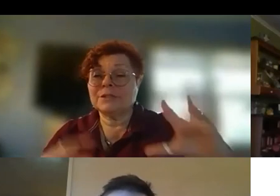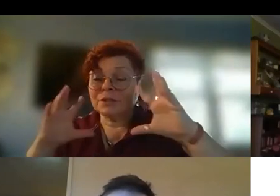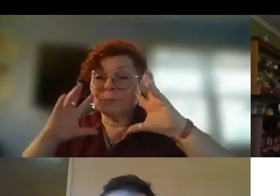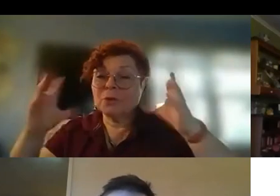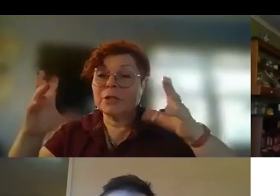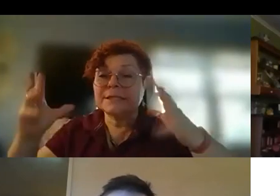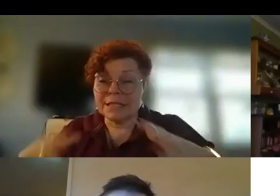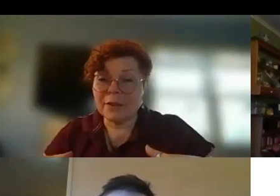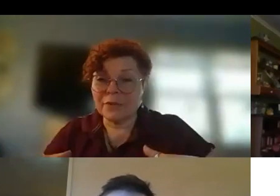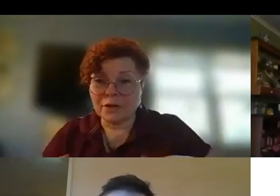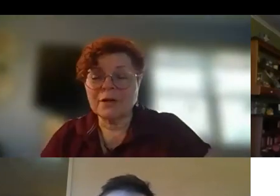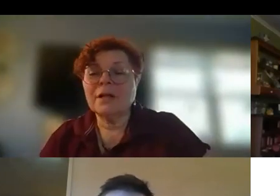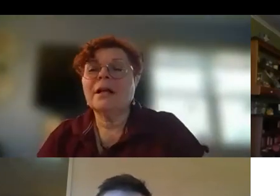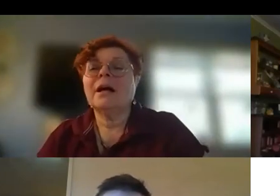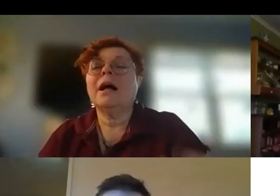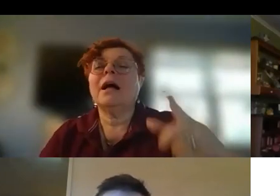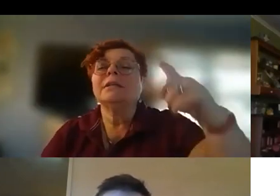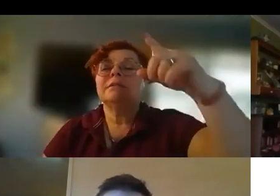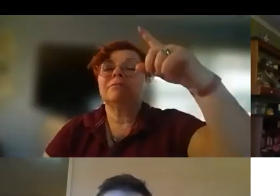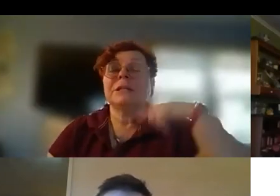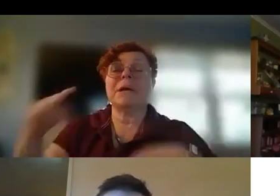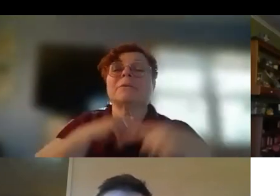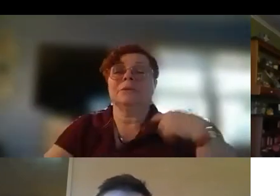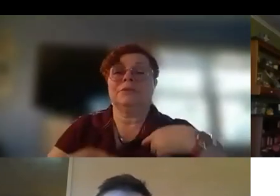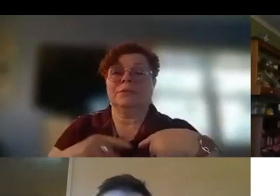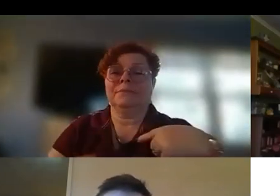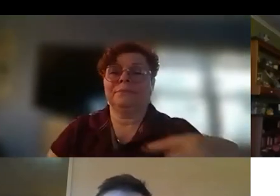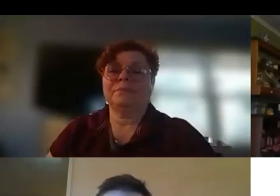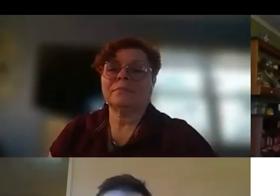start to put it together, I read it backwards. Hmm.